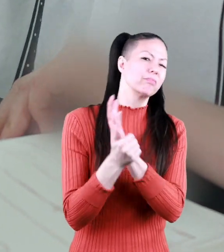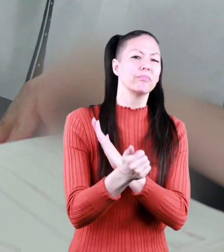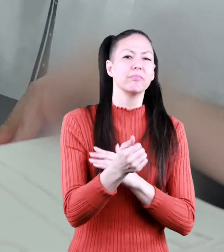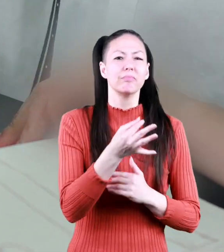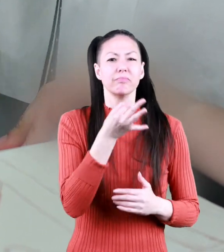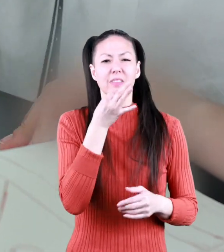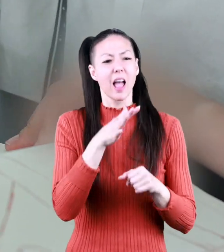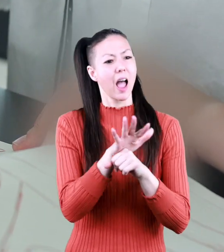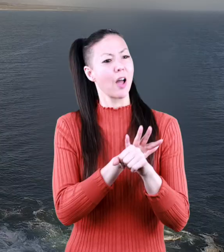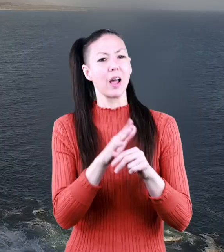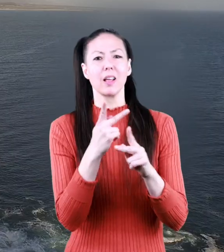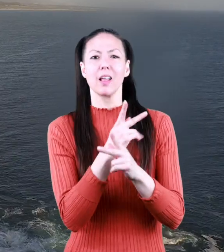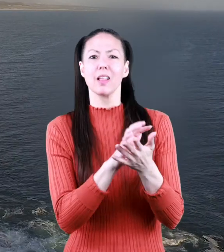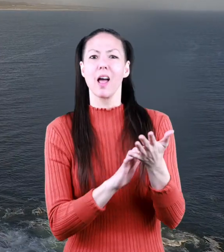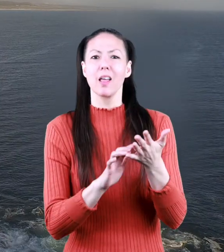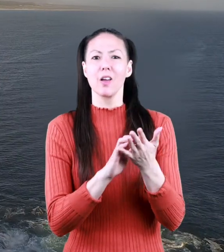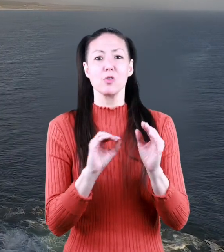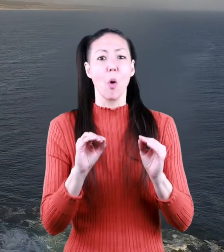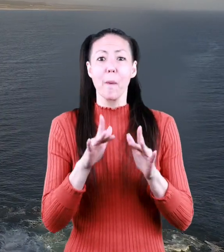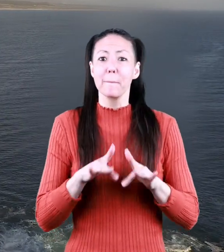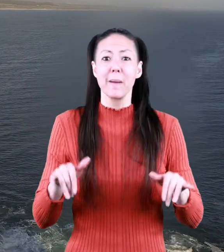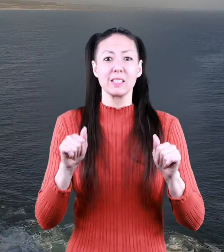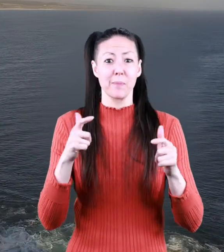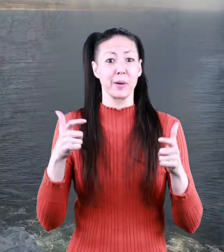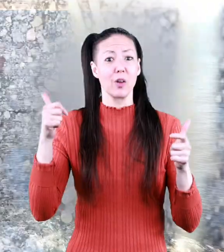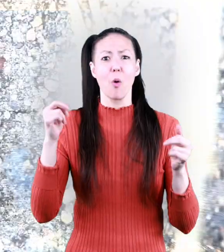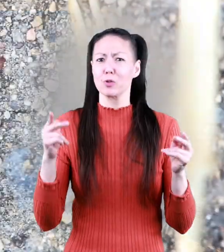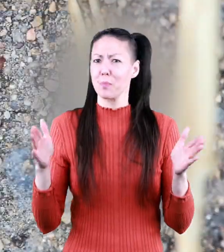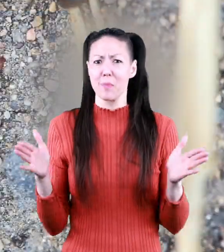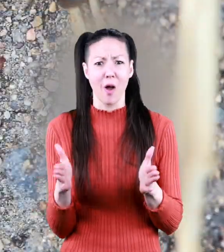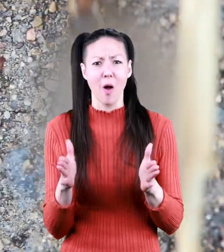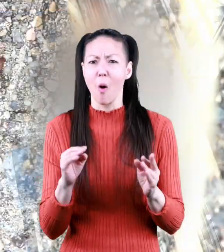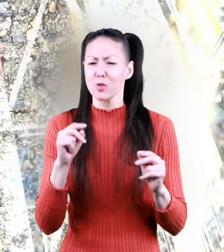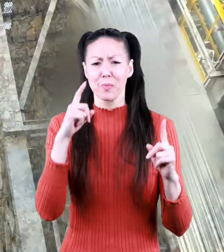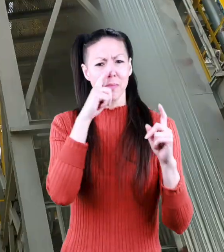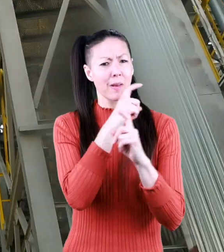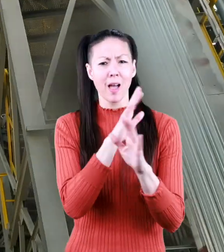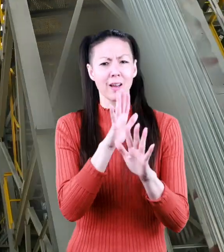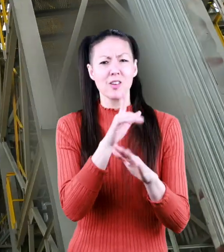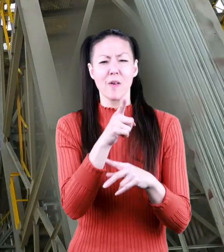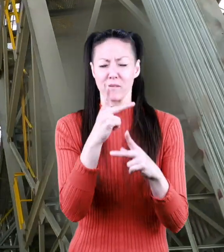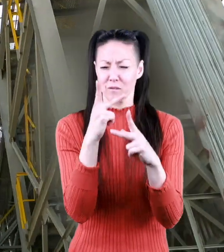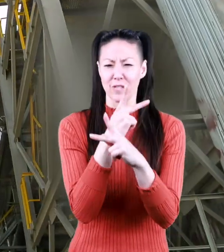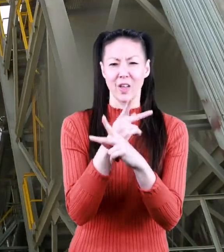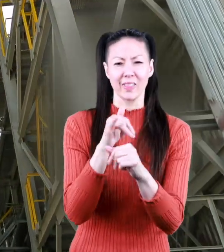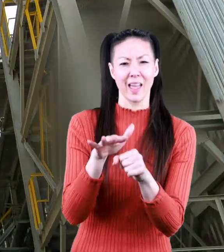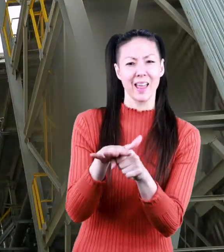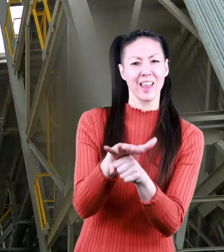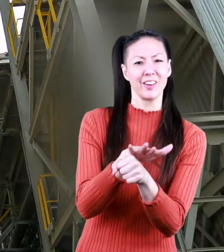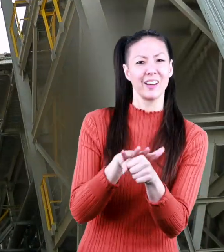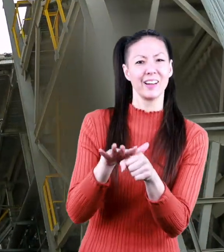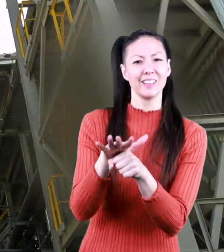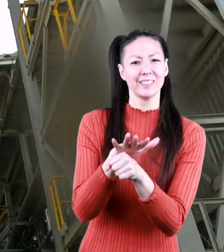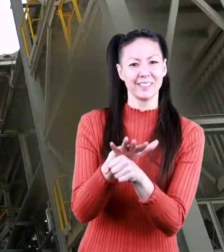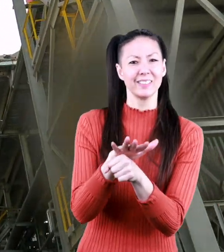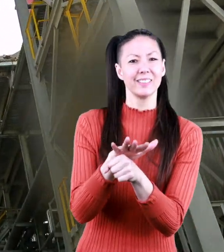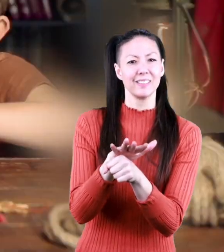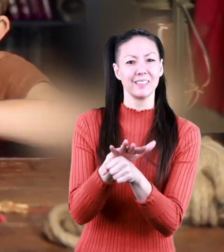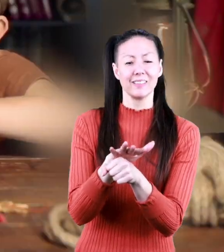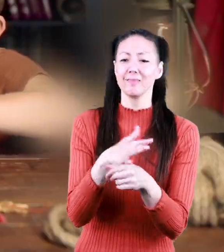master no space will be too big too small or too complicated for you to figure out its area i